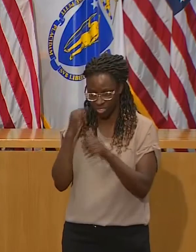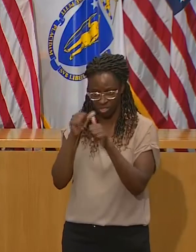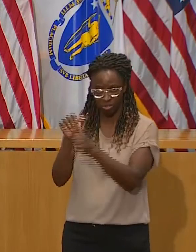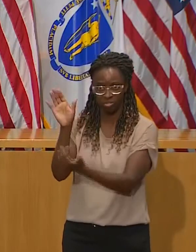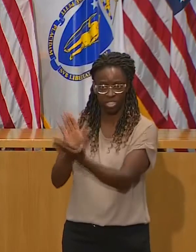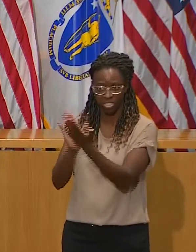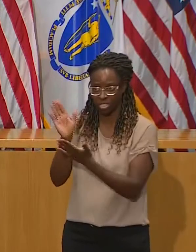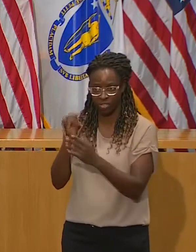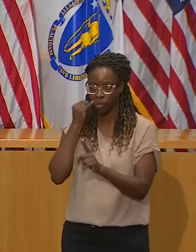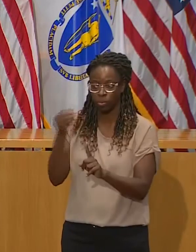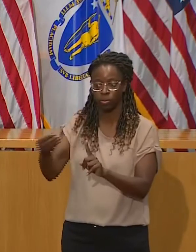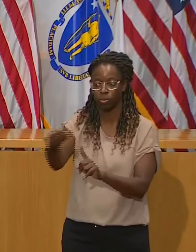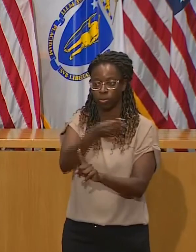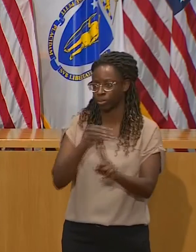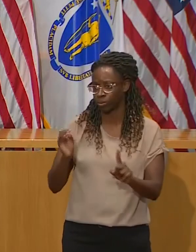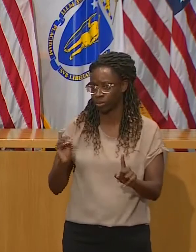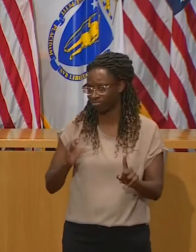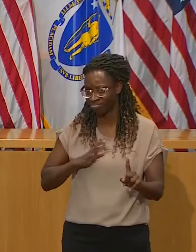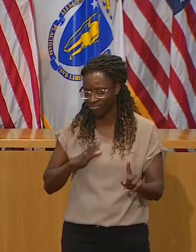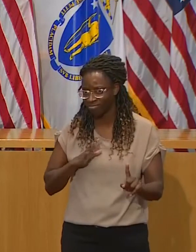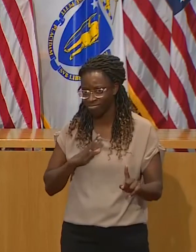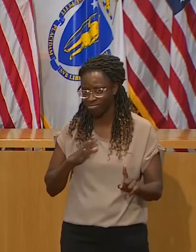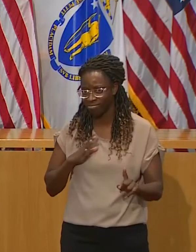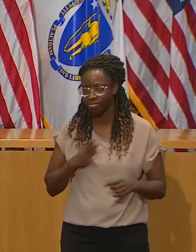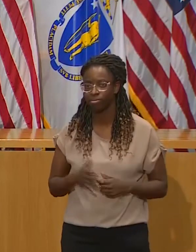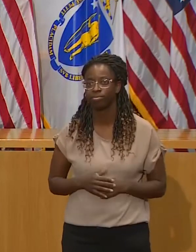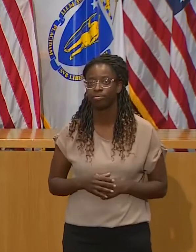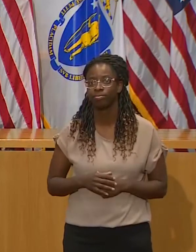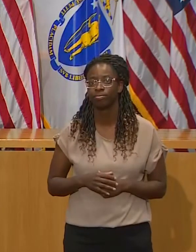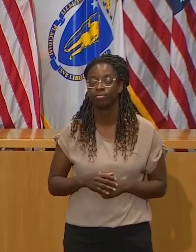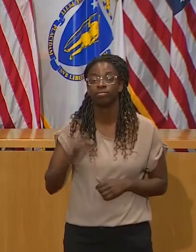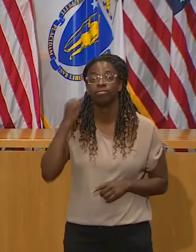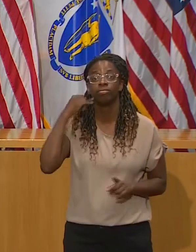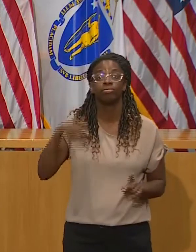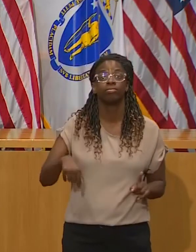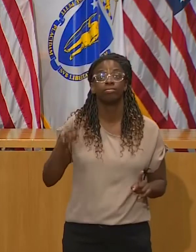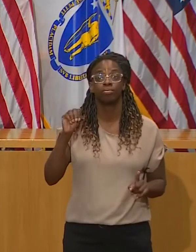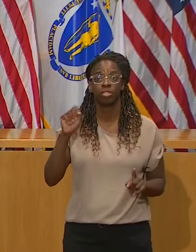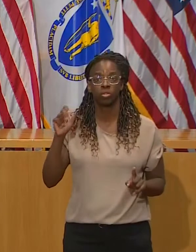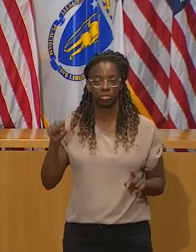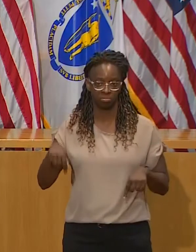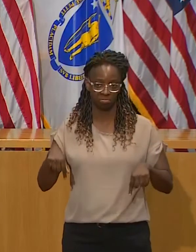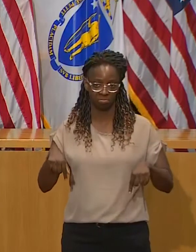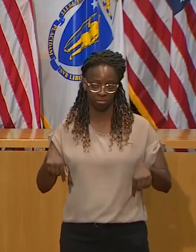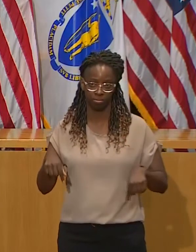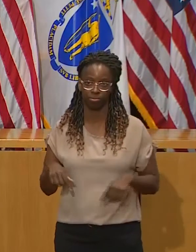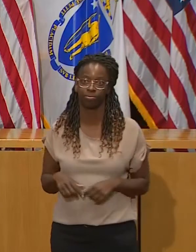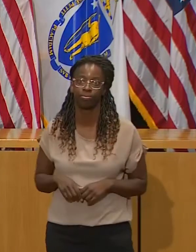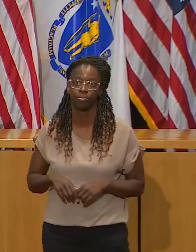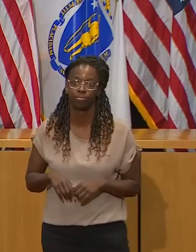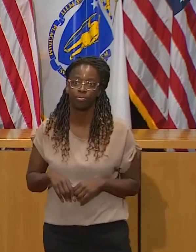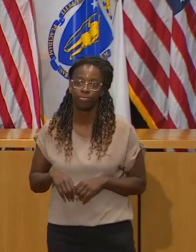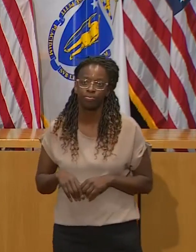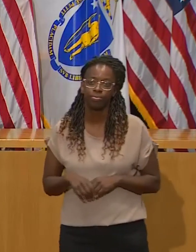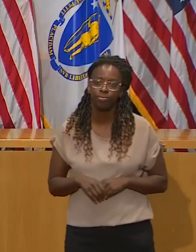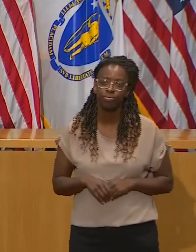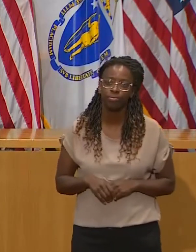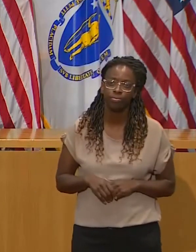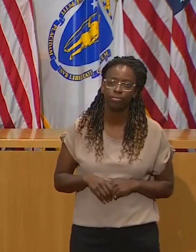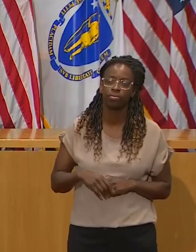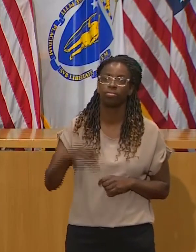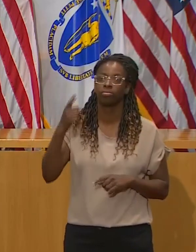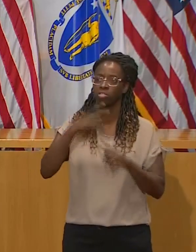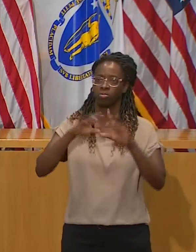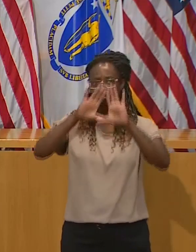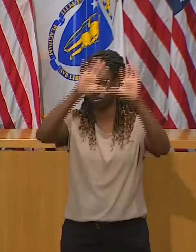have data not only in Massachusetts, either on the public side or the parochial side, but we have data all over the world now that basically says